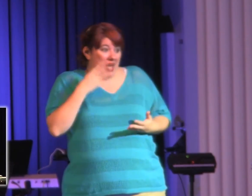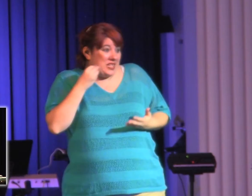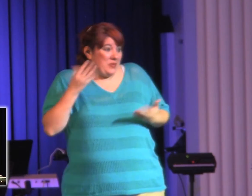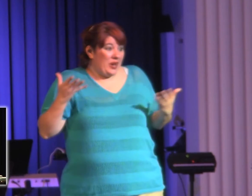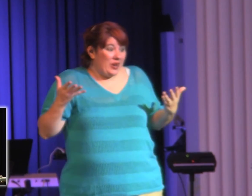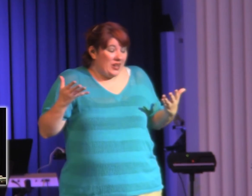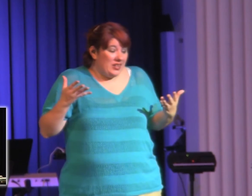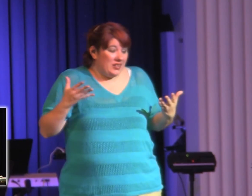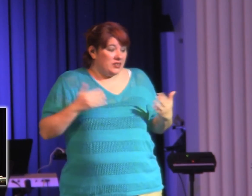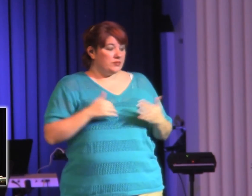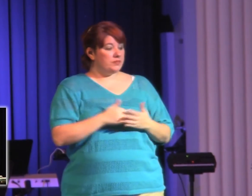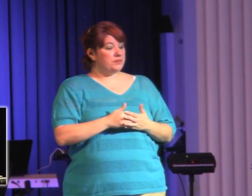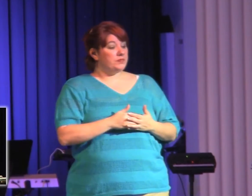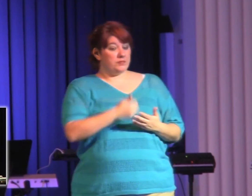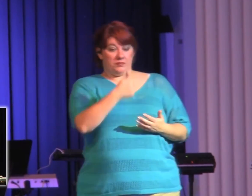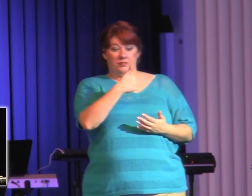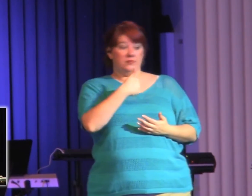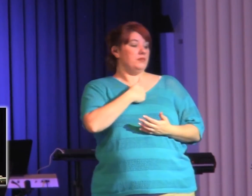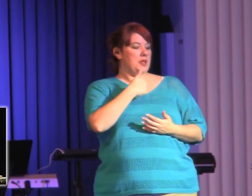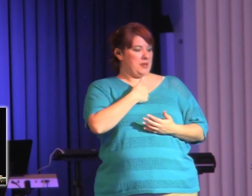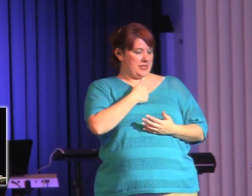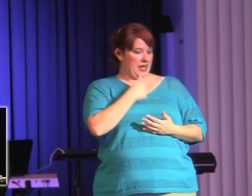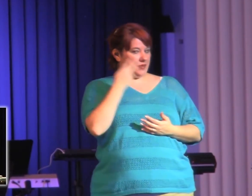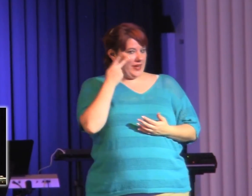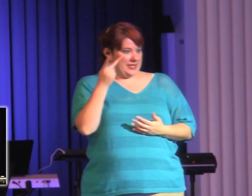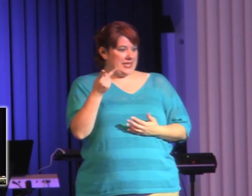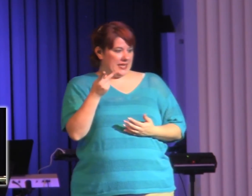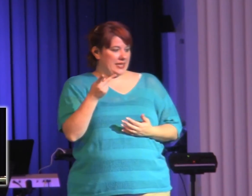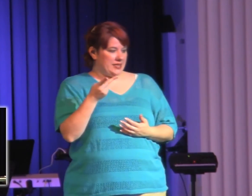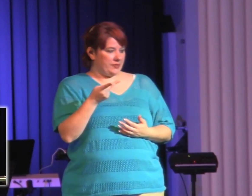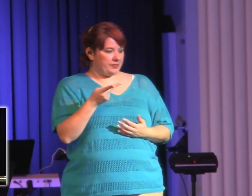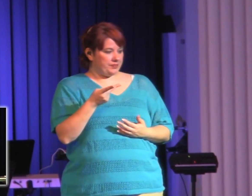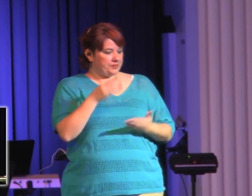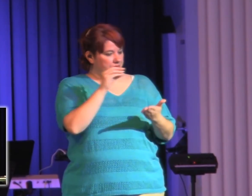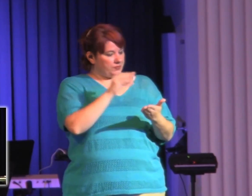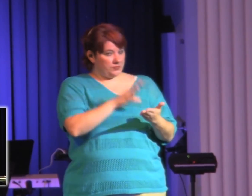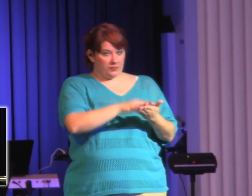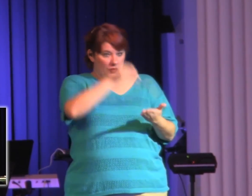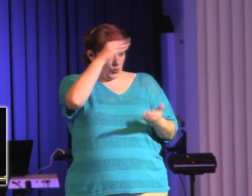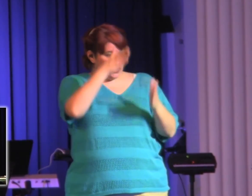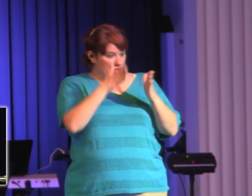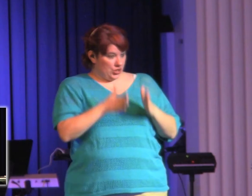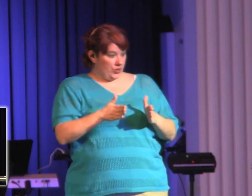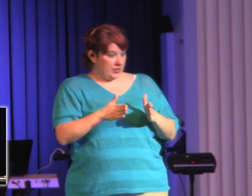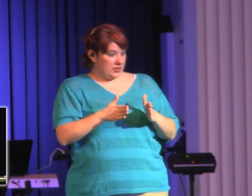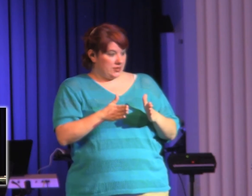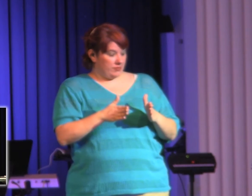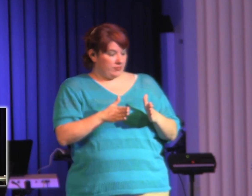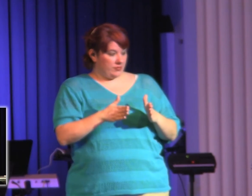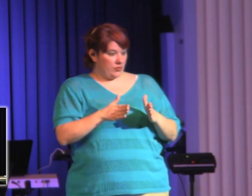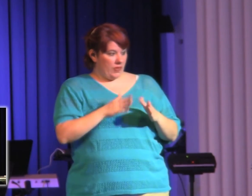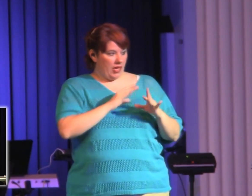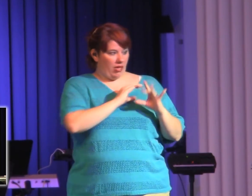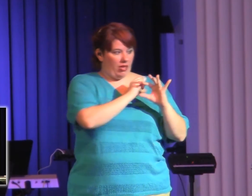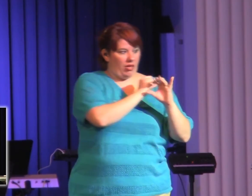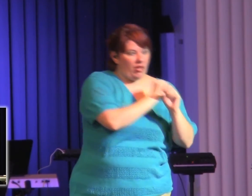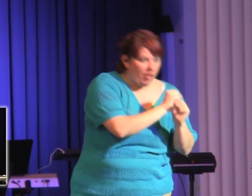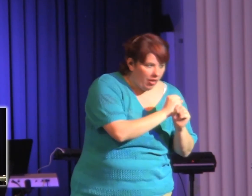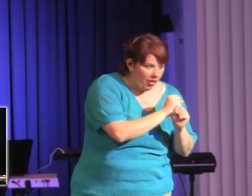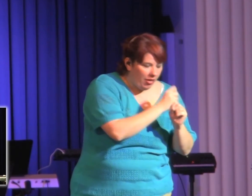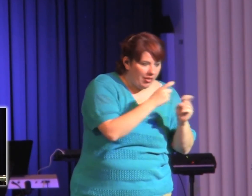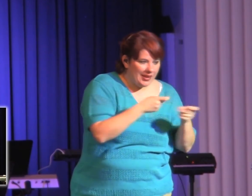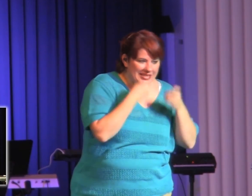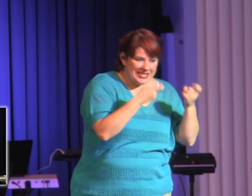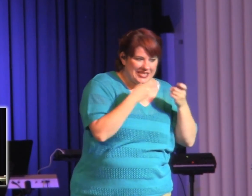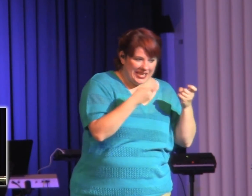students get into any kind of sin, specifically sexual immorality or drugs or any of that kind of stuff, the number one thing they do